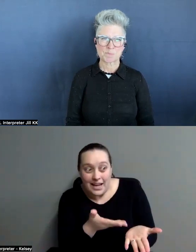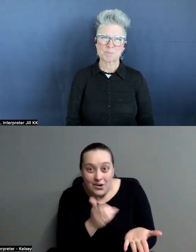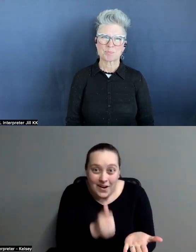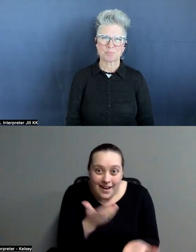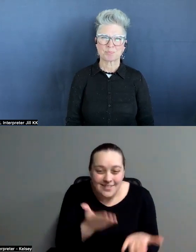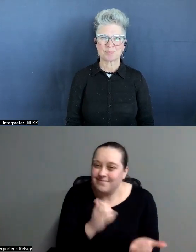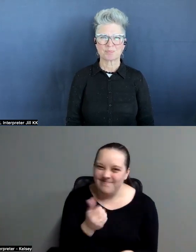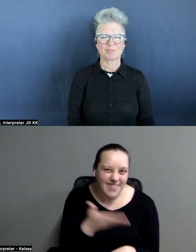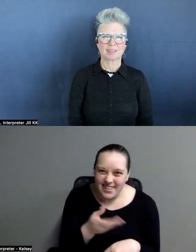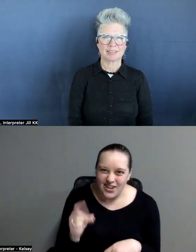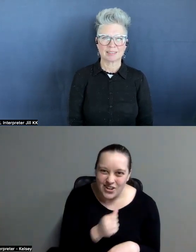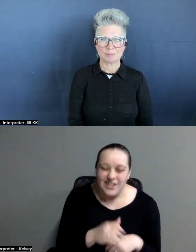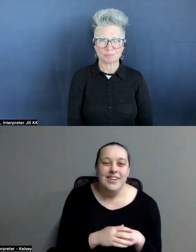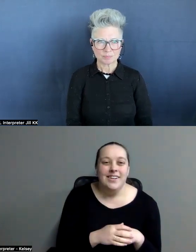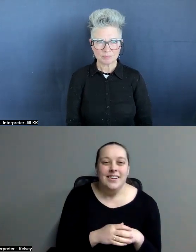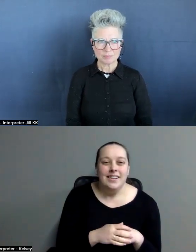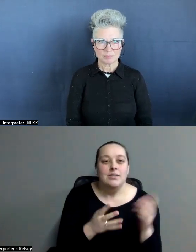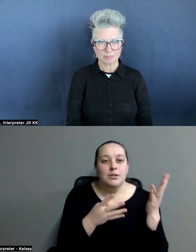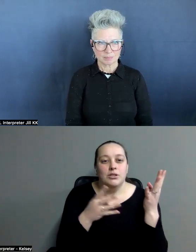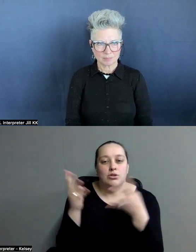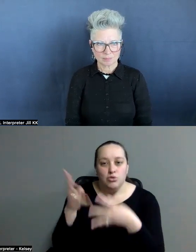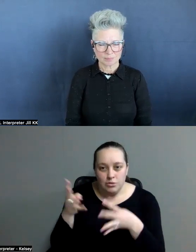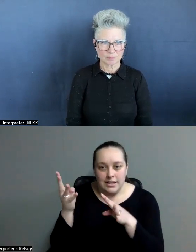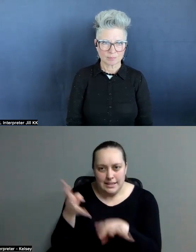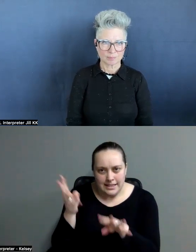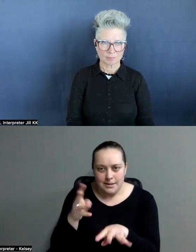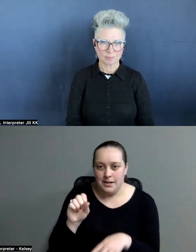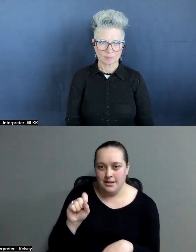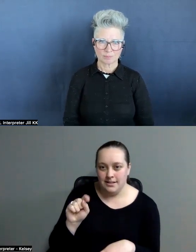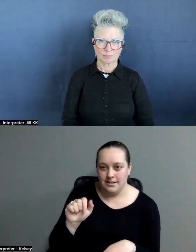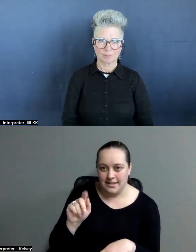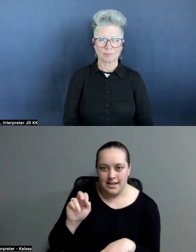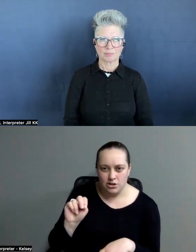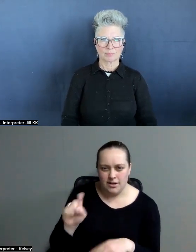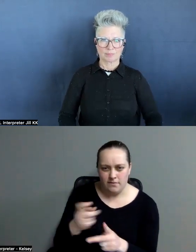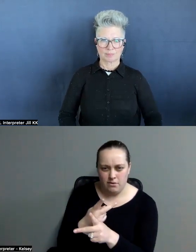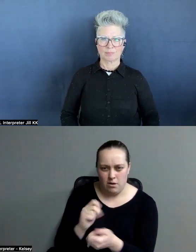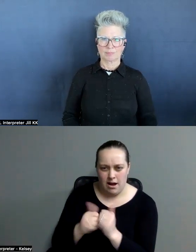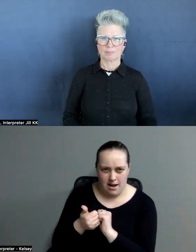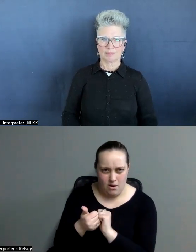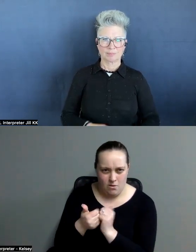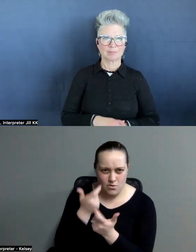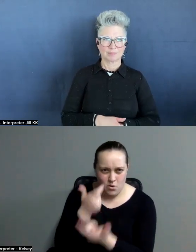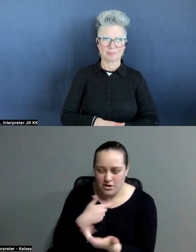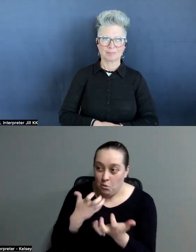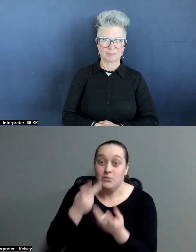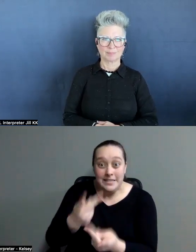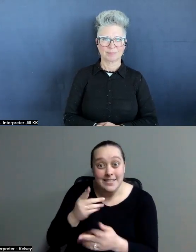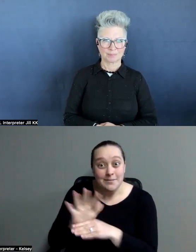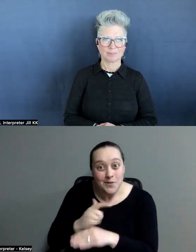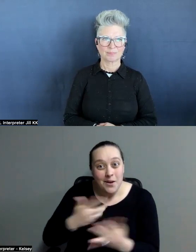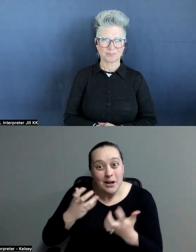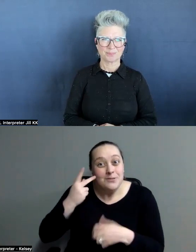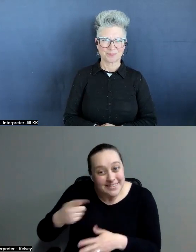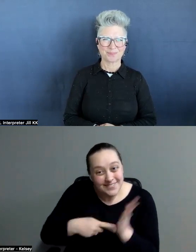was not on the Fox streaming station. So I had to figure out how I could get that. I want to see what you're